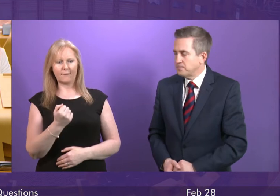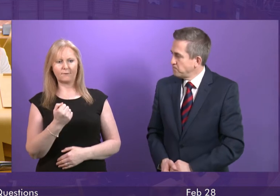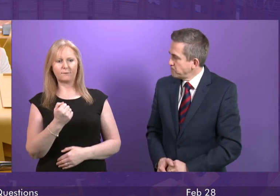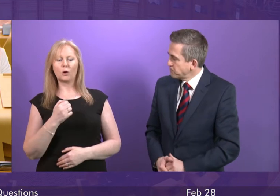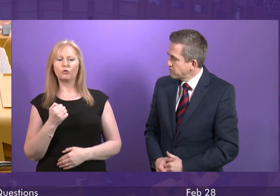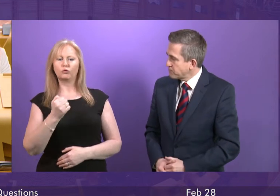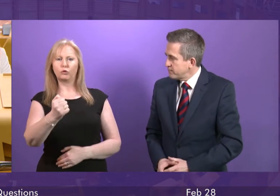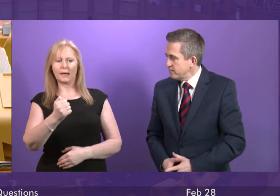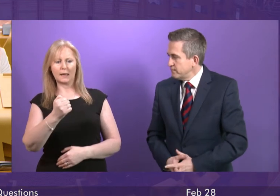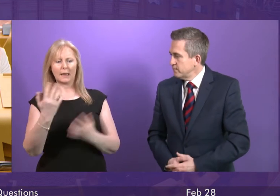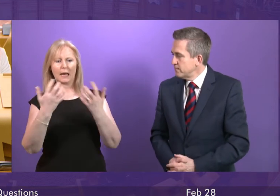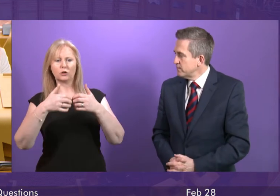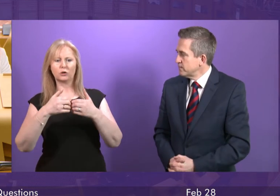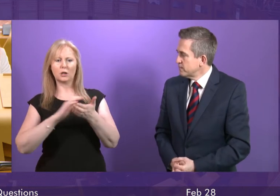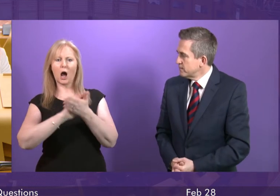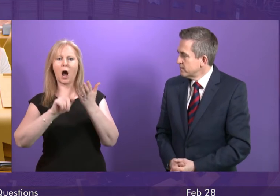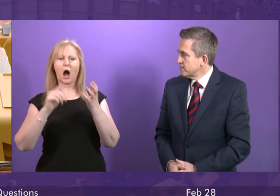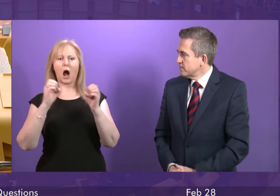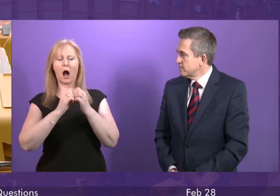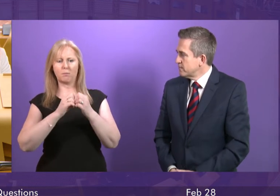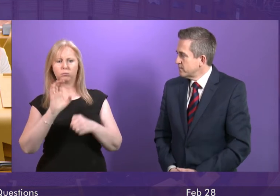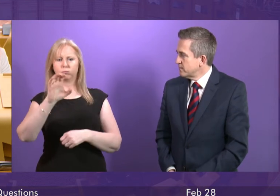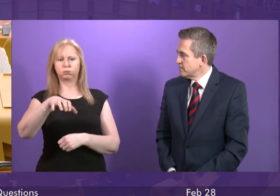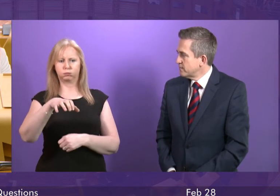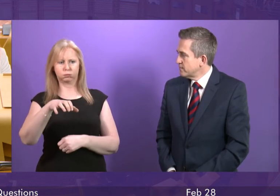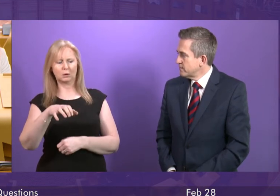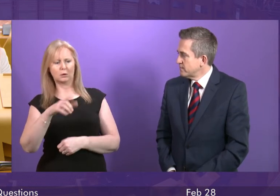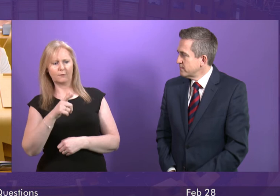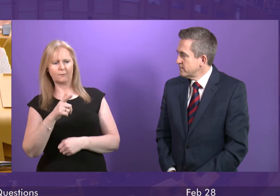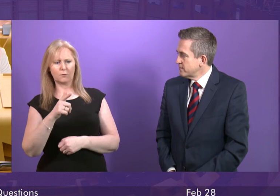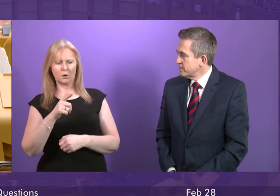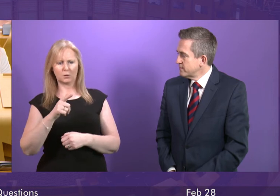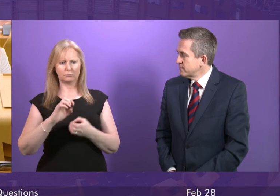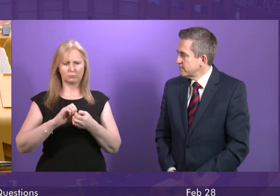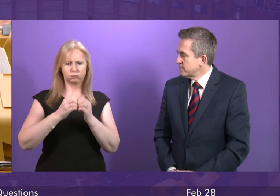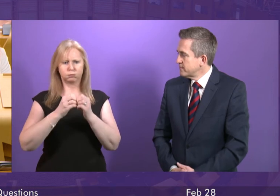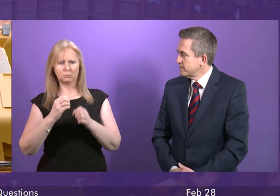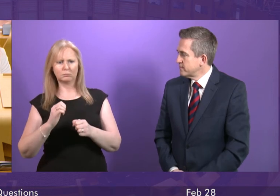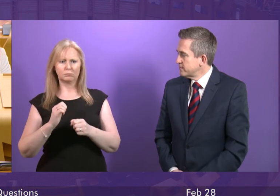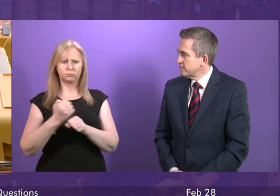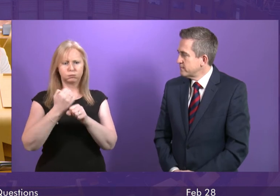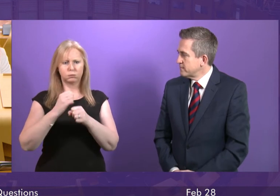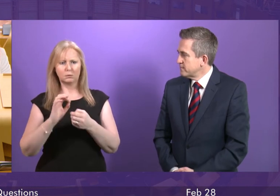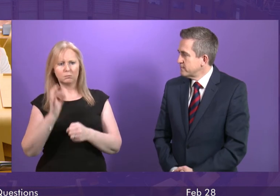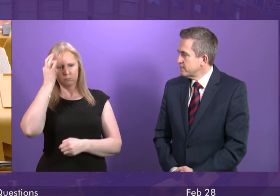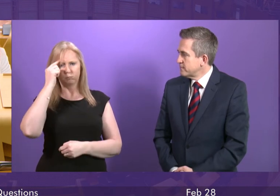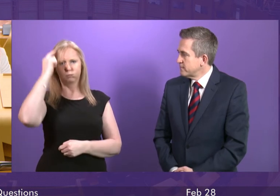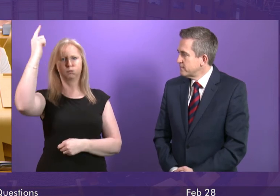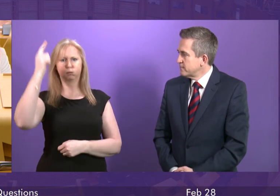or more locations across Scotland, where heavy maintenance or innovation can take place. Work on that is underway and